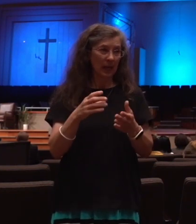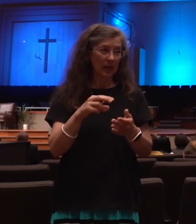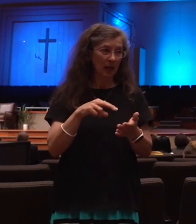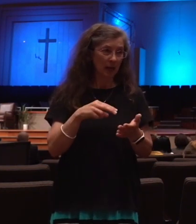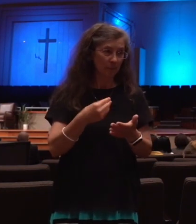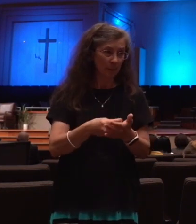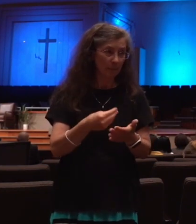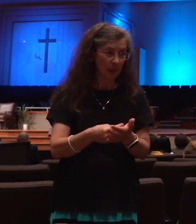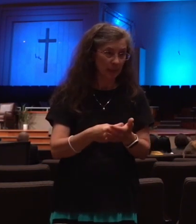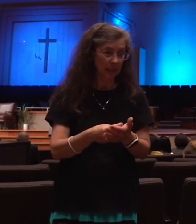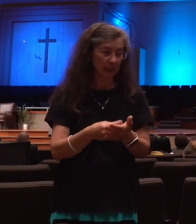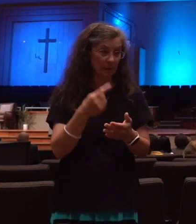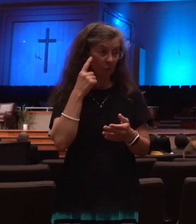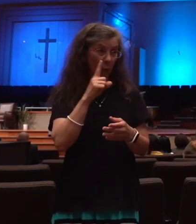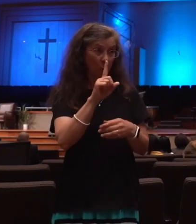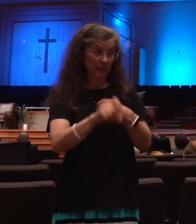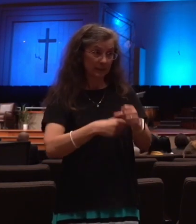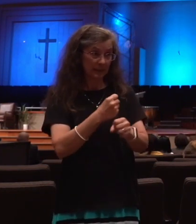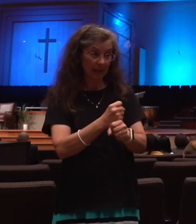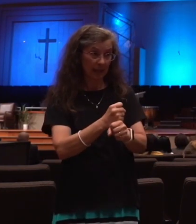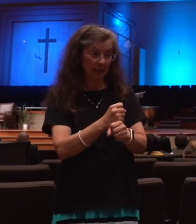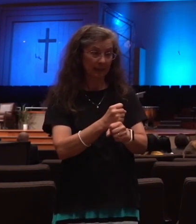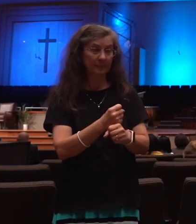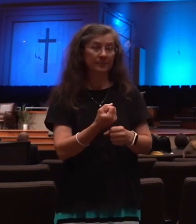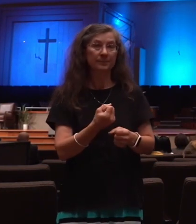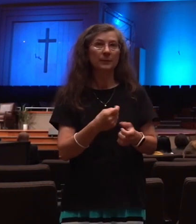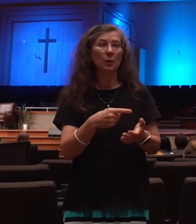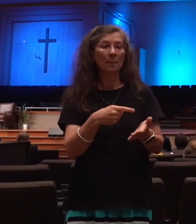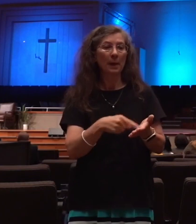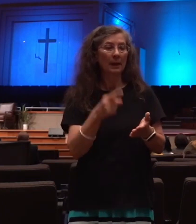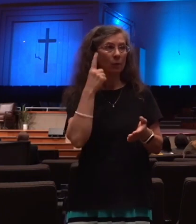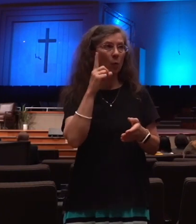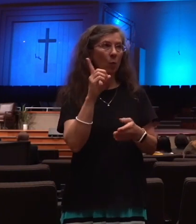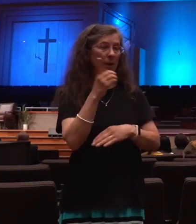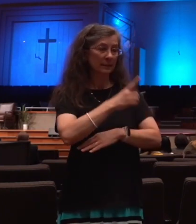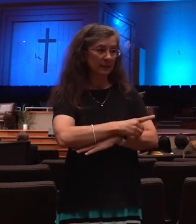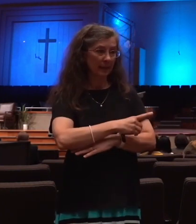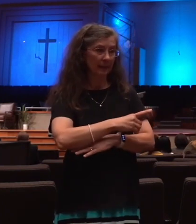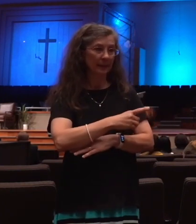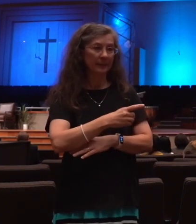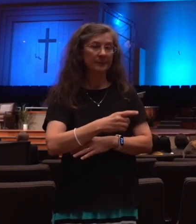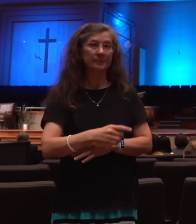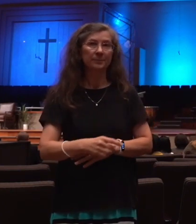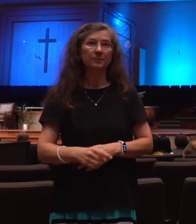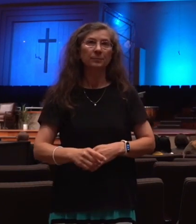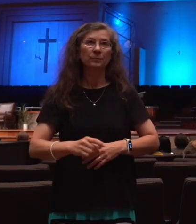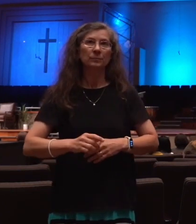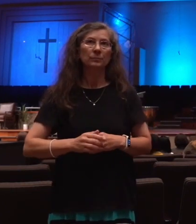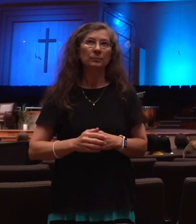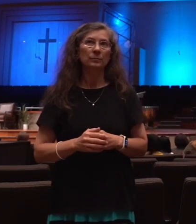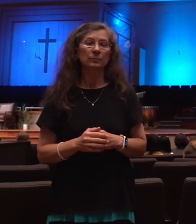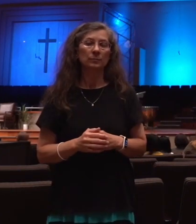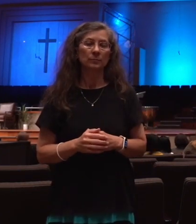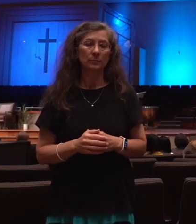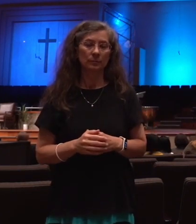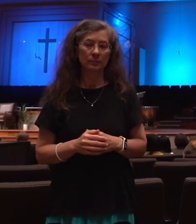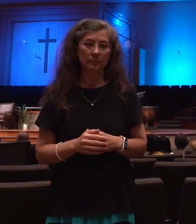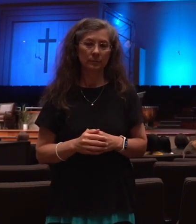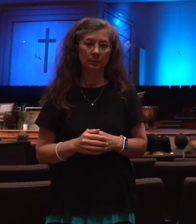So a Roman soldier's day's wage would be a measure of wheat, or three measures of barley, or whatever a denarius would count. So